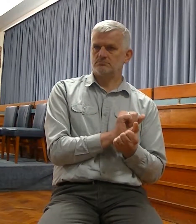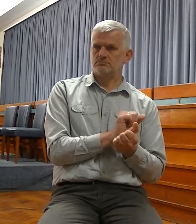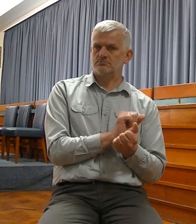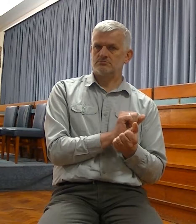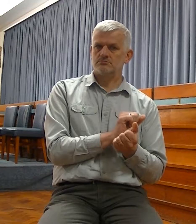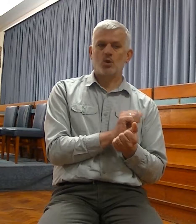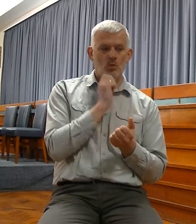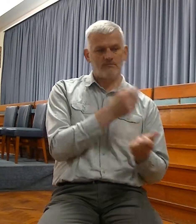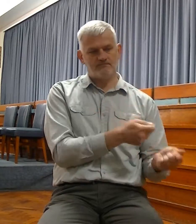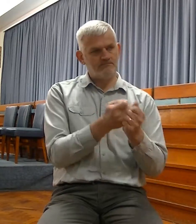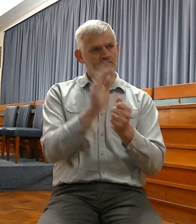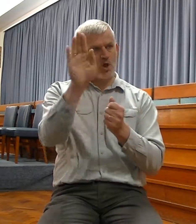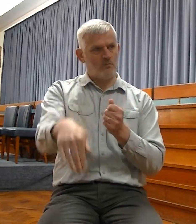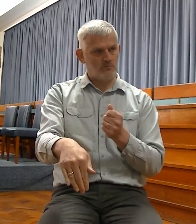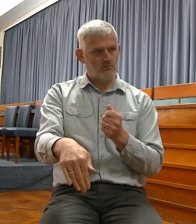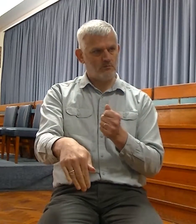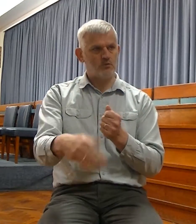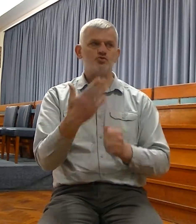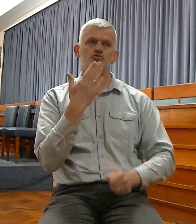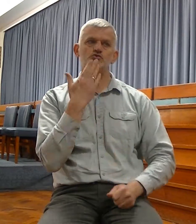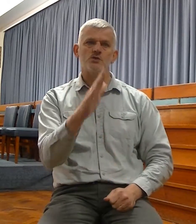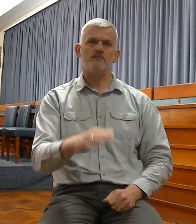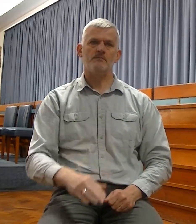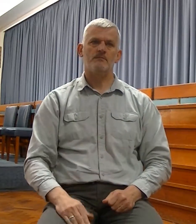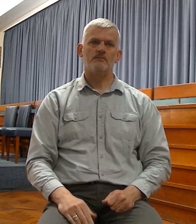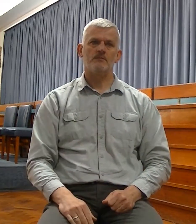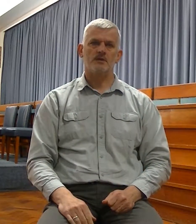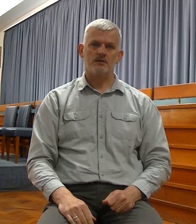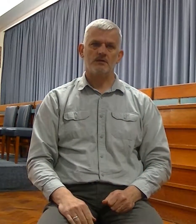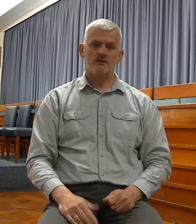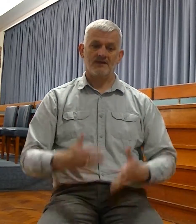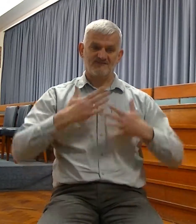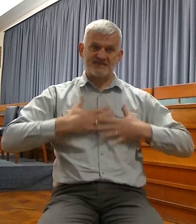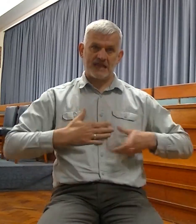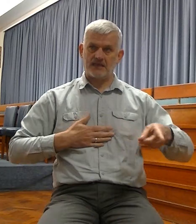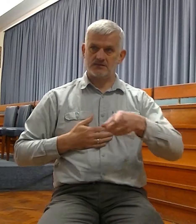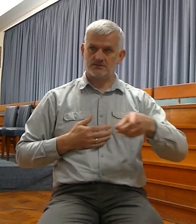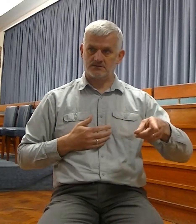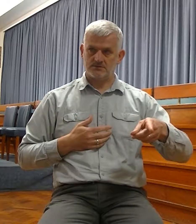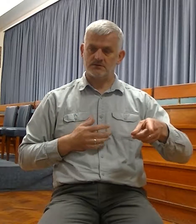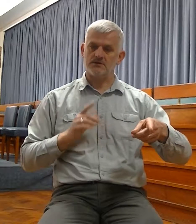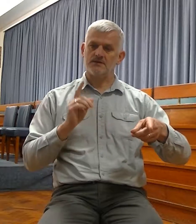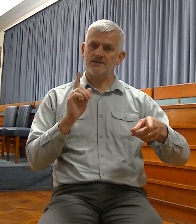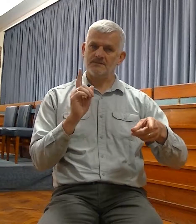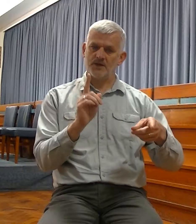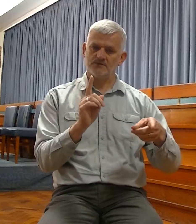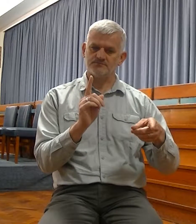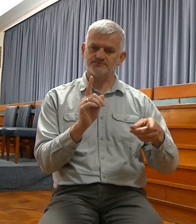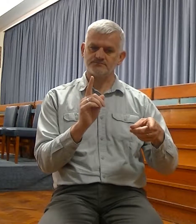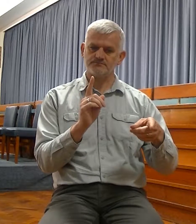in these passages, they are not entirely fulfilled with the release of a remnant back to